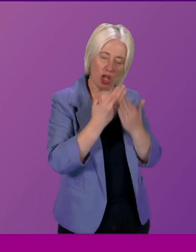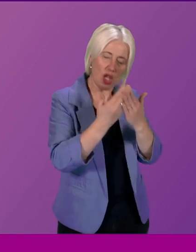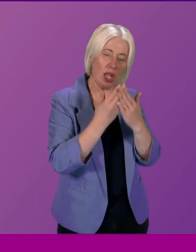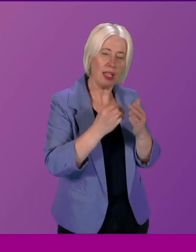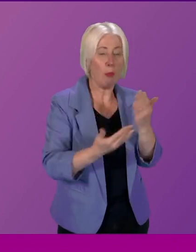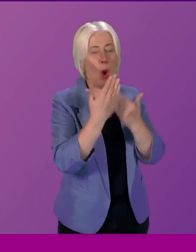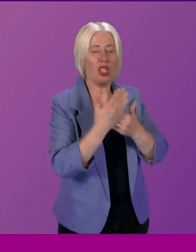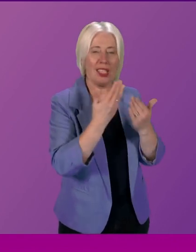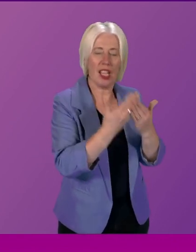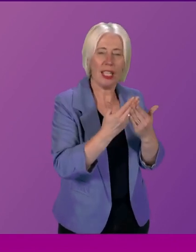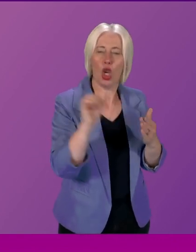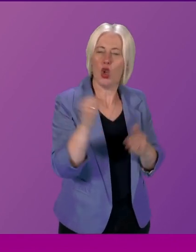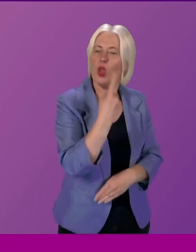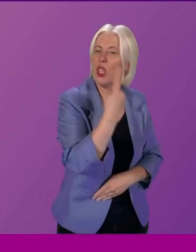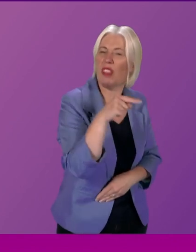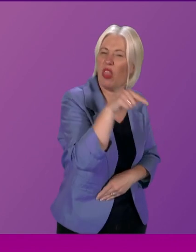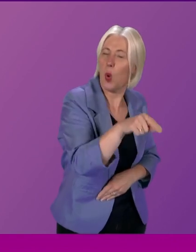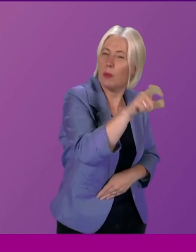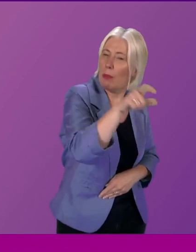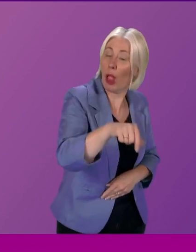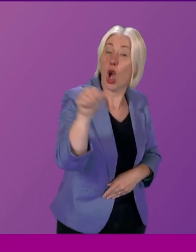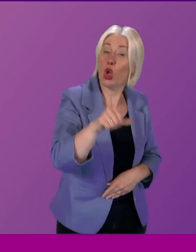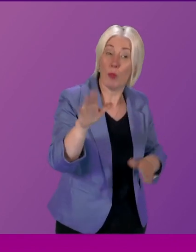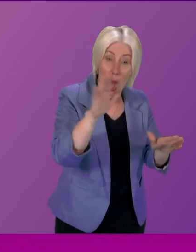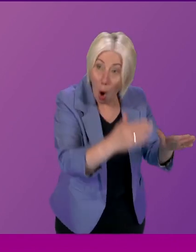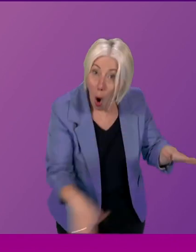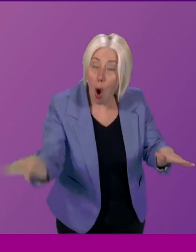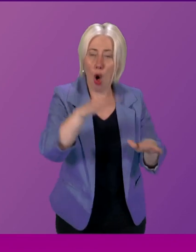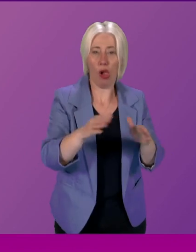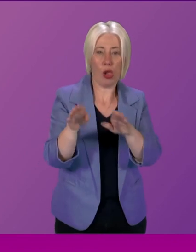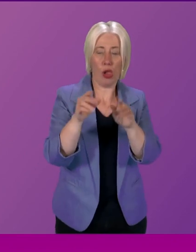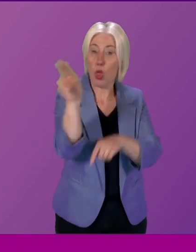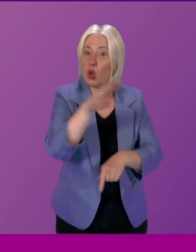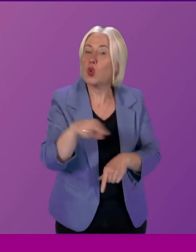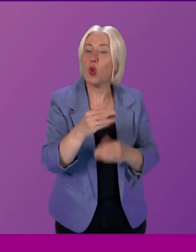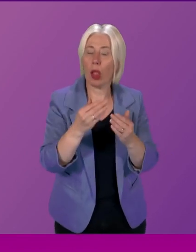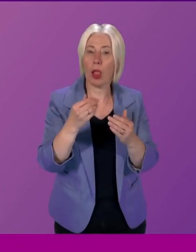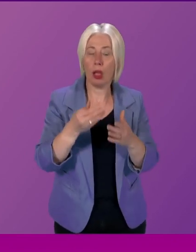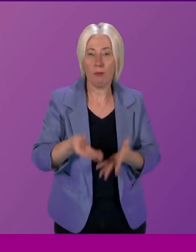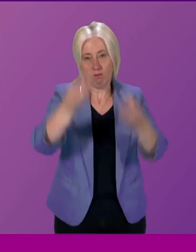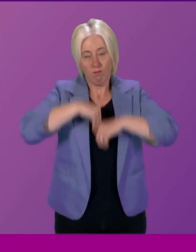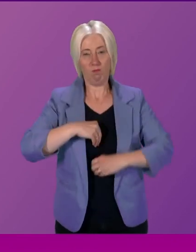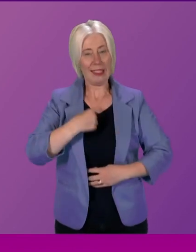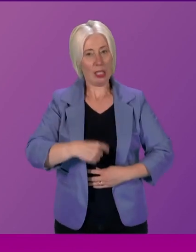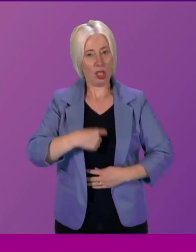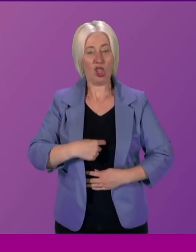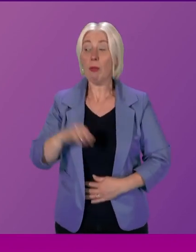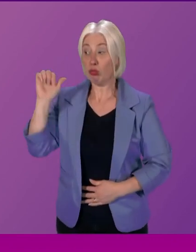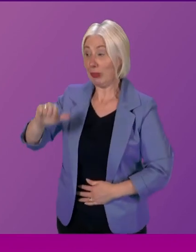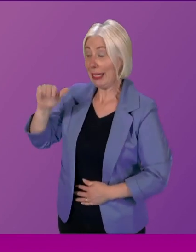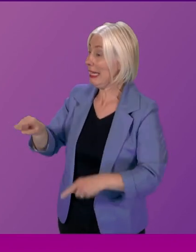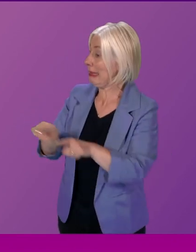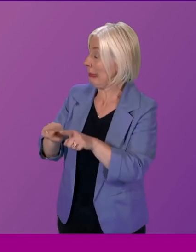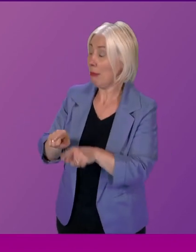endeavour. Morris Goulden. Certainly. And it's almost the same point that those people that want to be